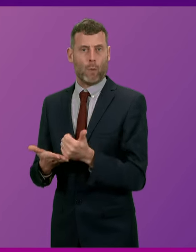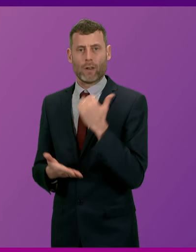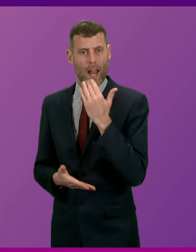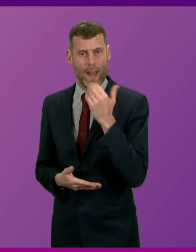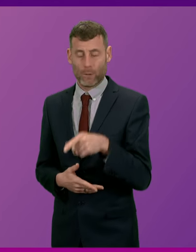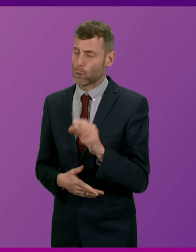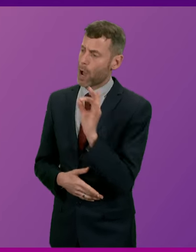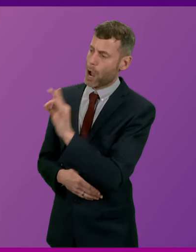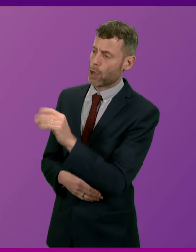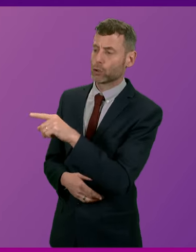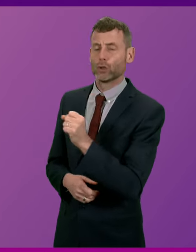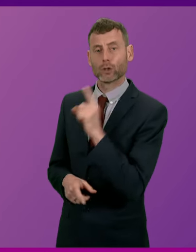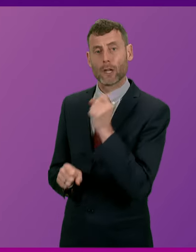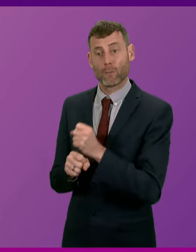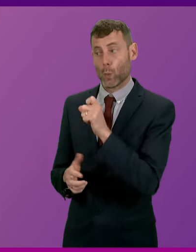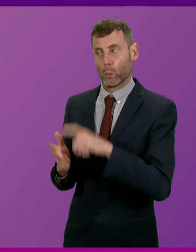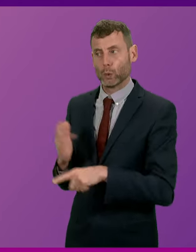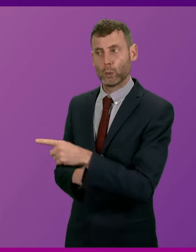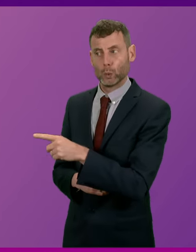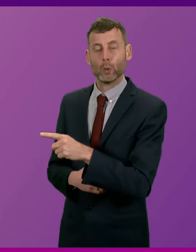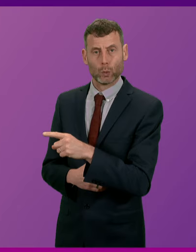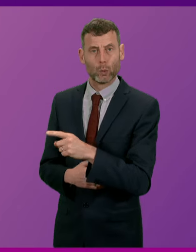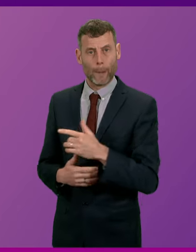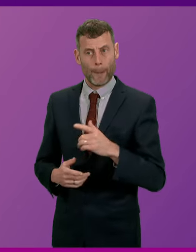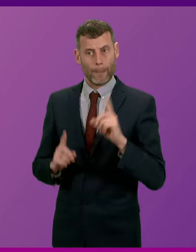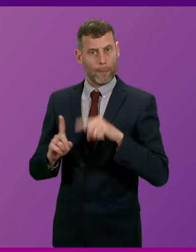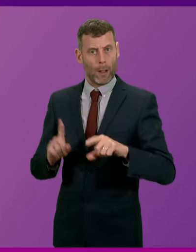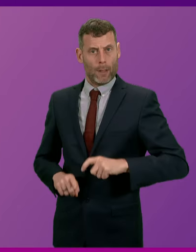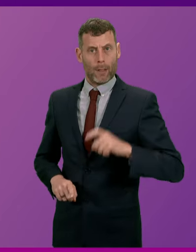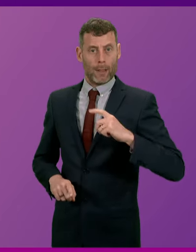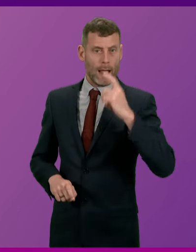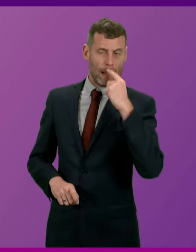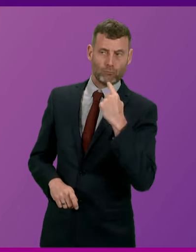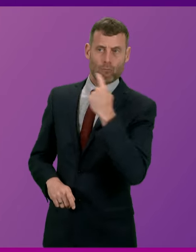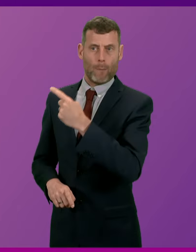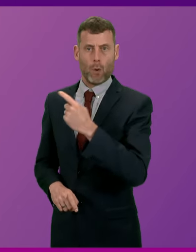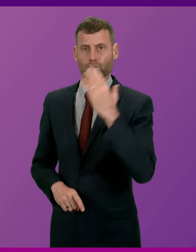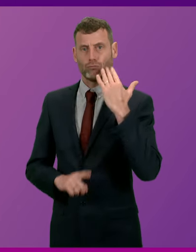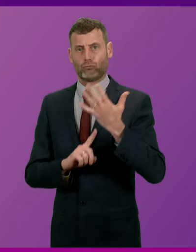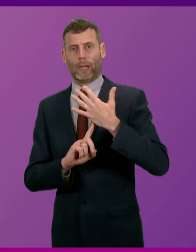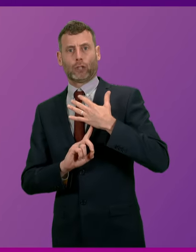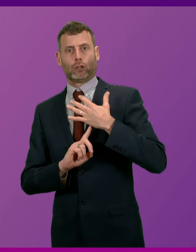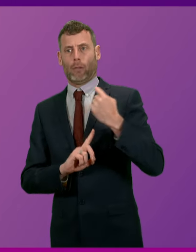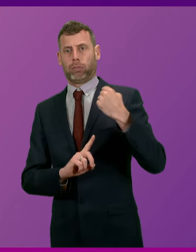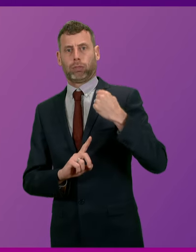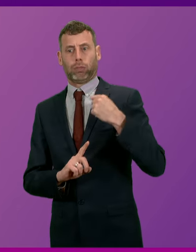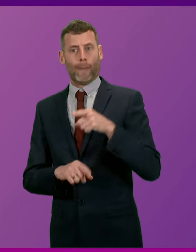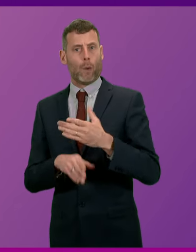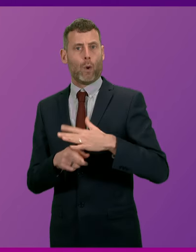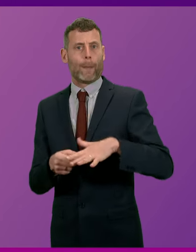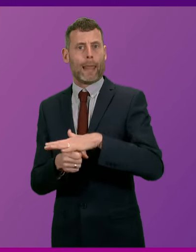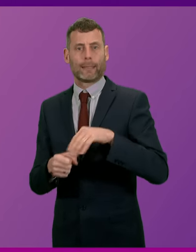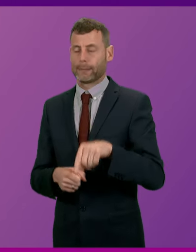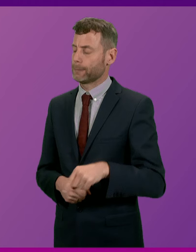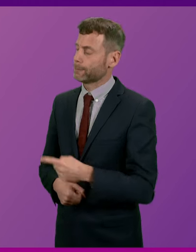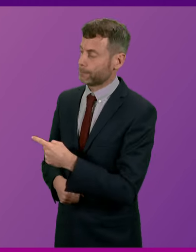taking to empower people to report racial abuse in the workplace? The First Minister. I thank Foyce Oshoudri for